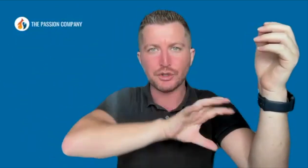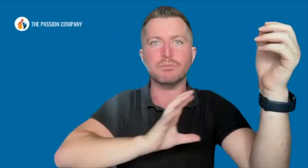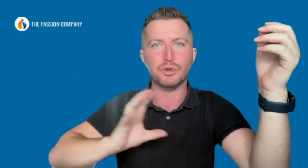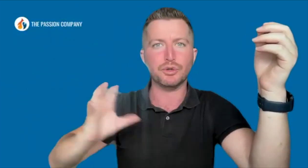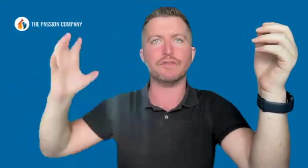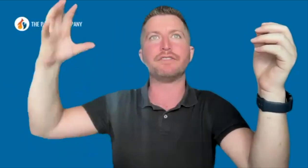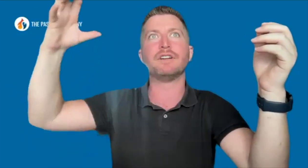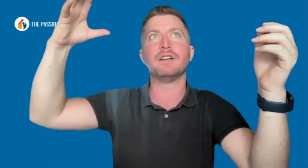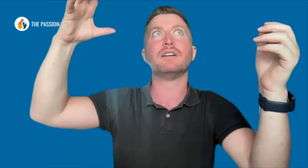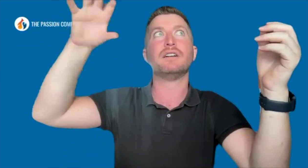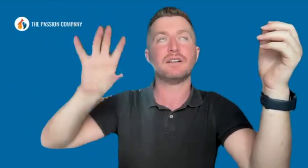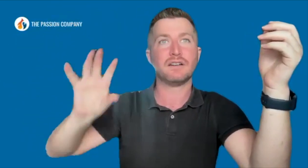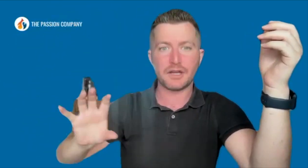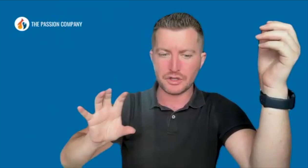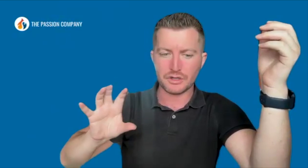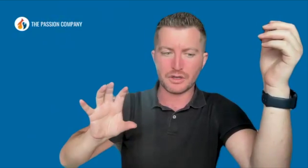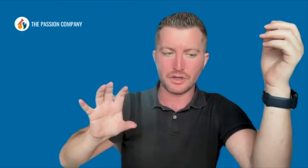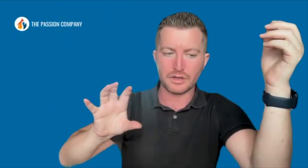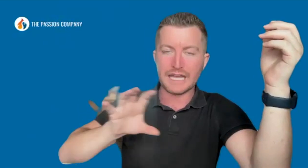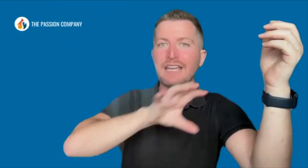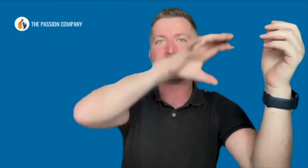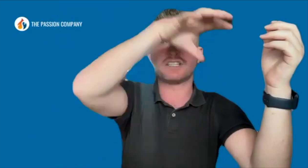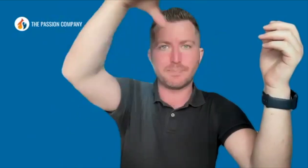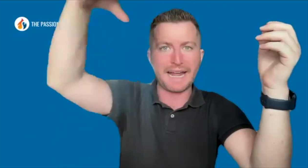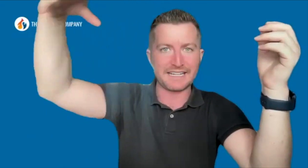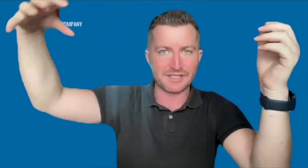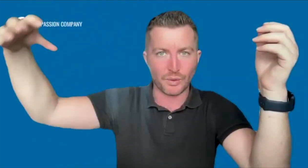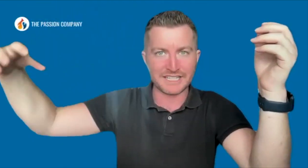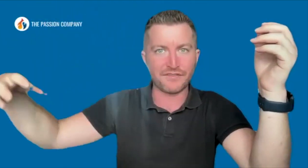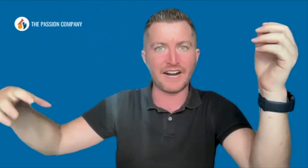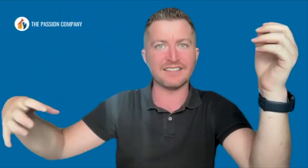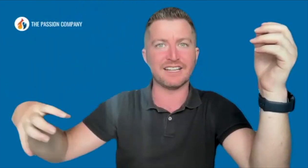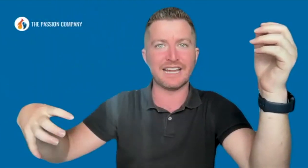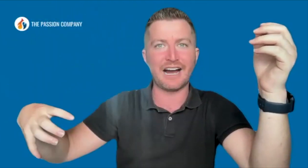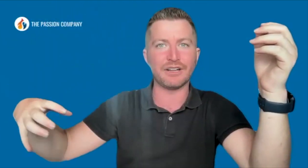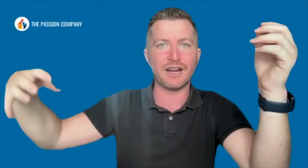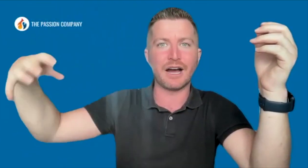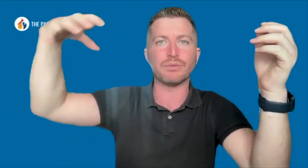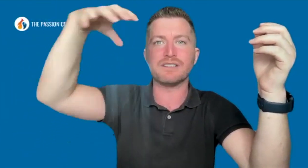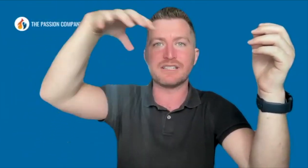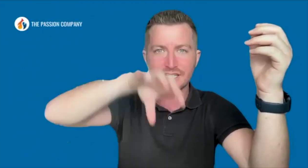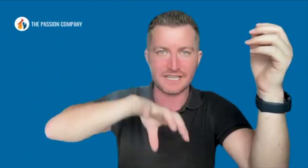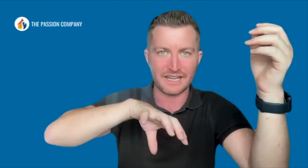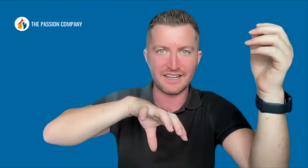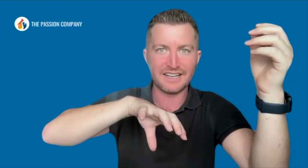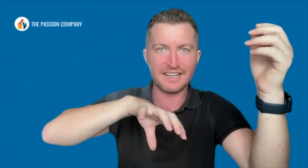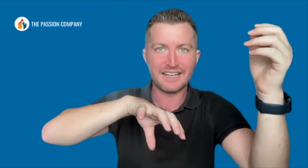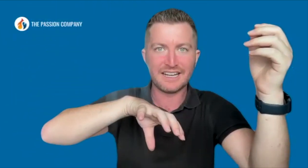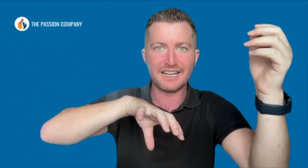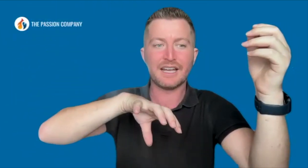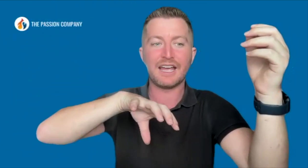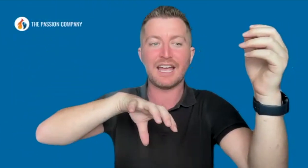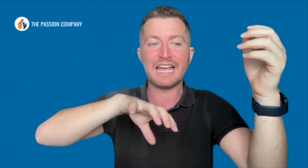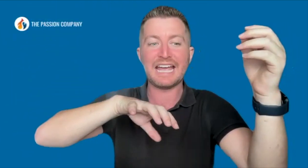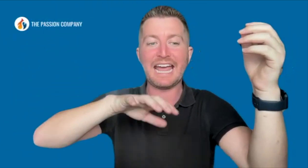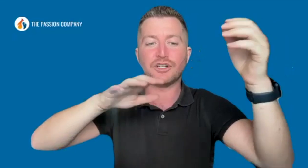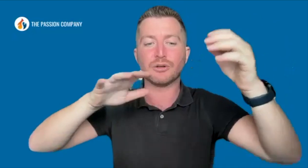move in the space when it's finally allowed and not resisted. And you're